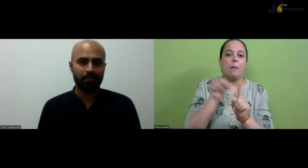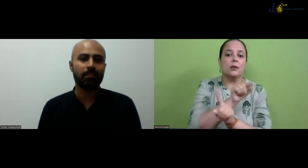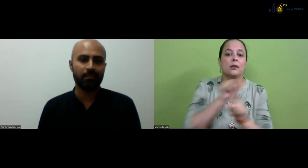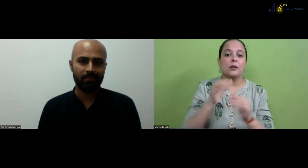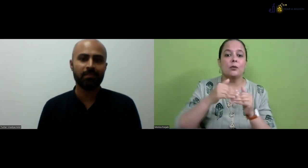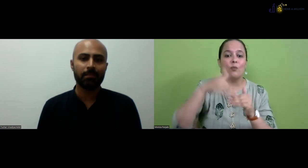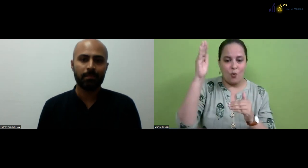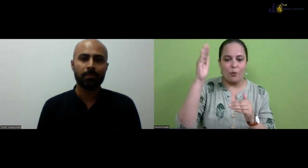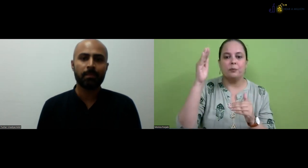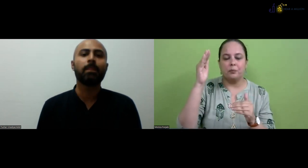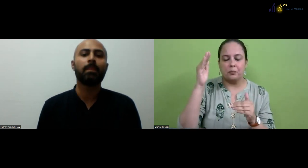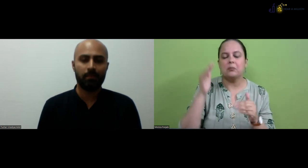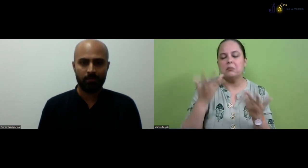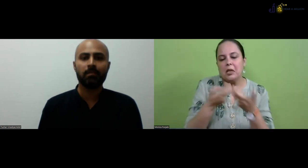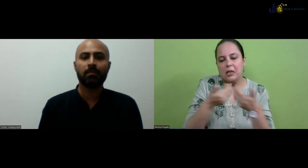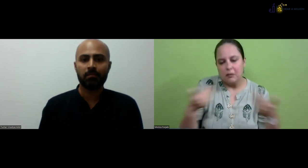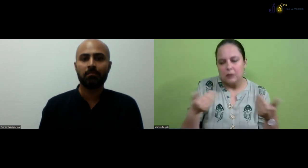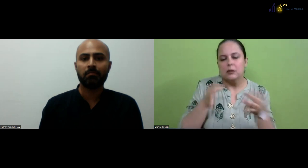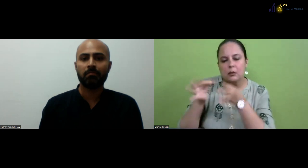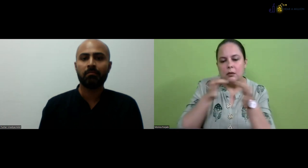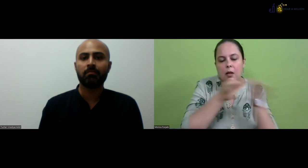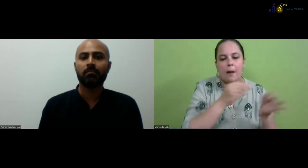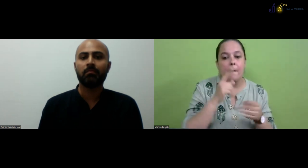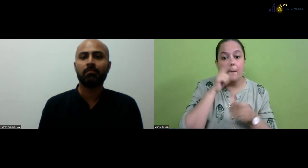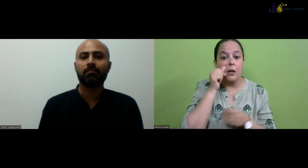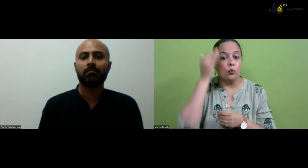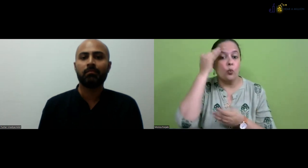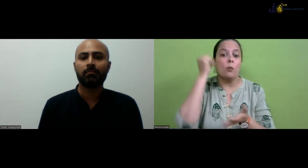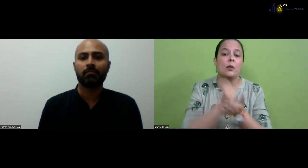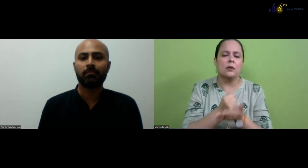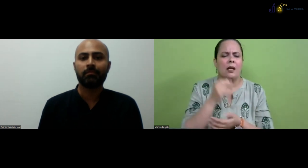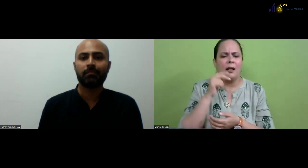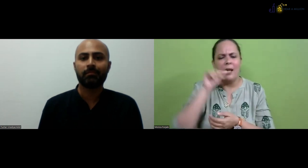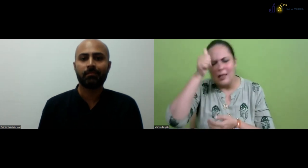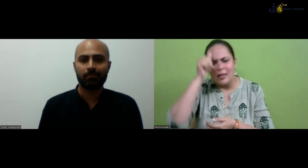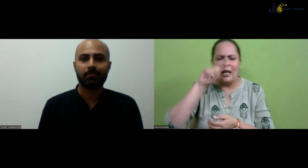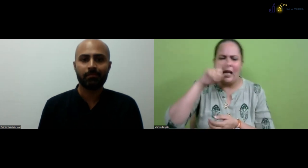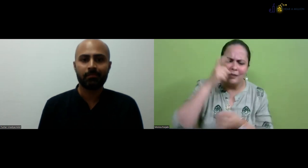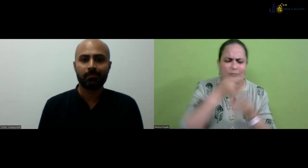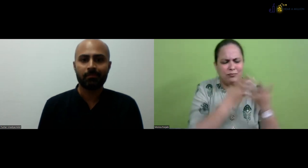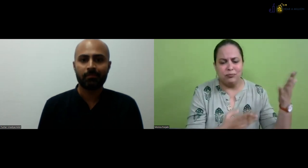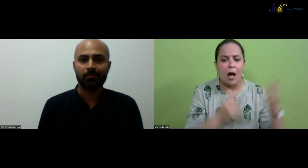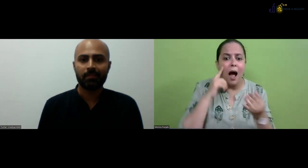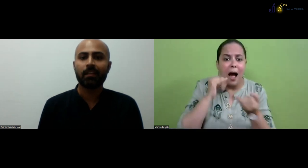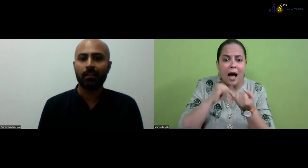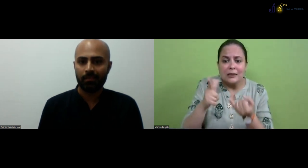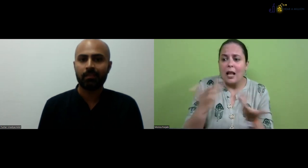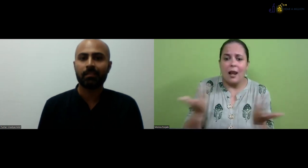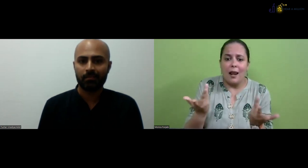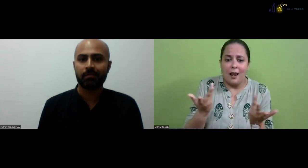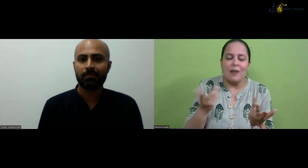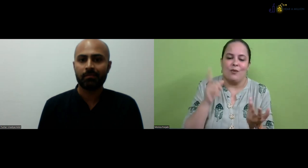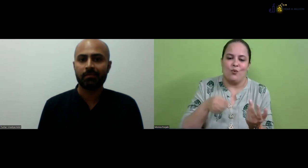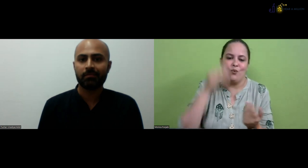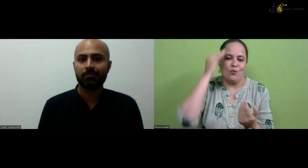much confident to express themselves. So, and they will also have more percentage. So parents also, they need to know